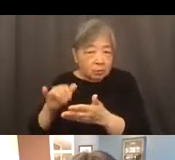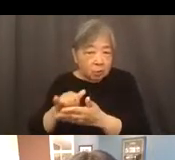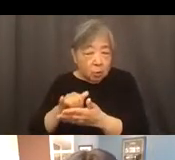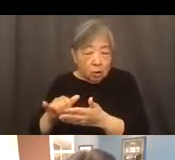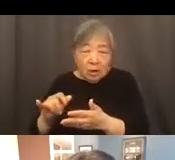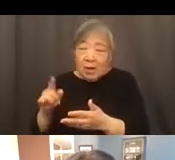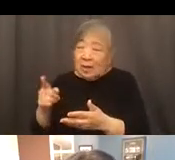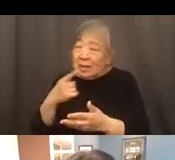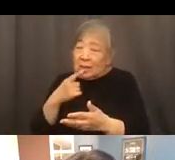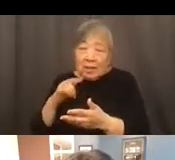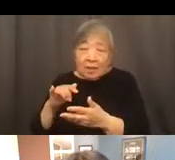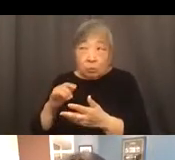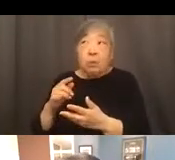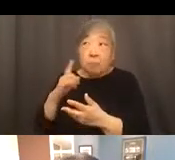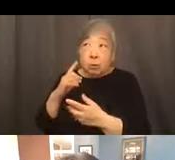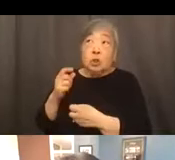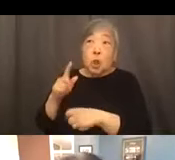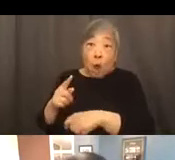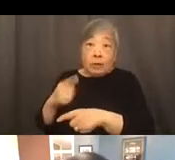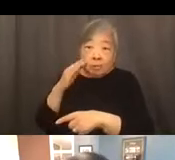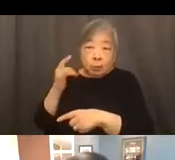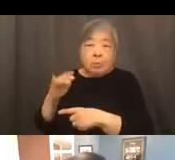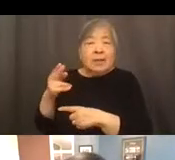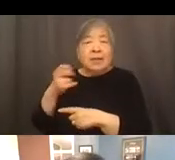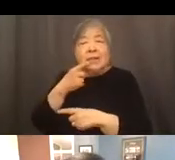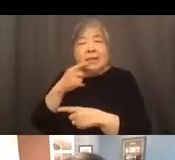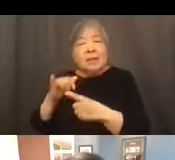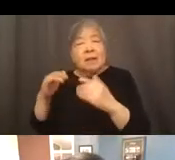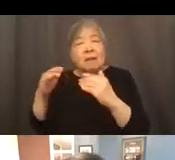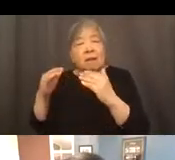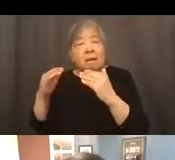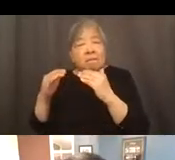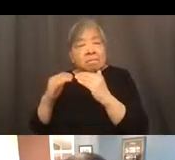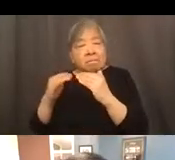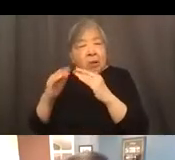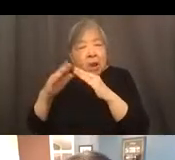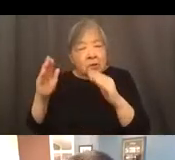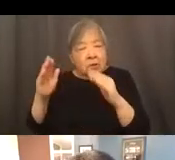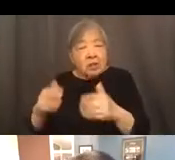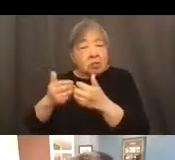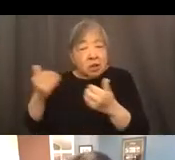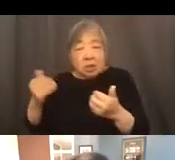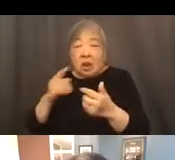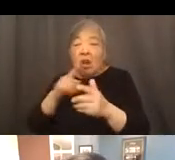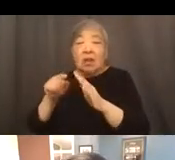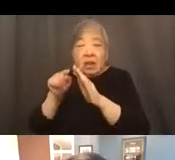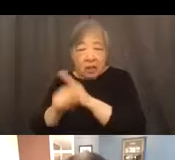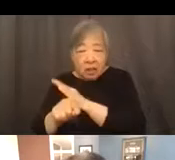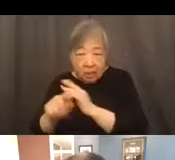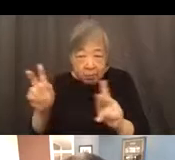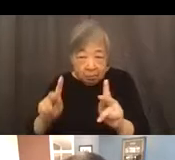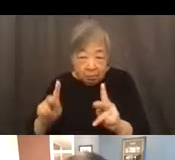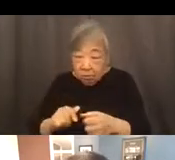as long as long I've known him, that housing discrimination and segregation are killing people and I think the COVID pandemic